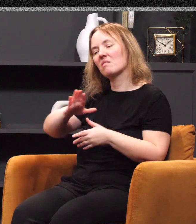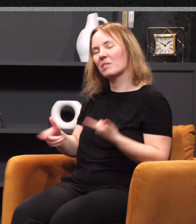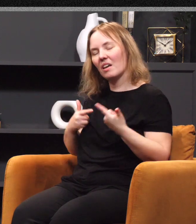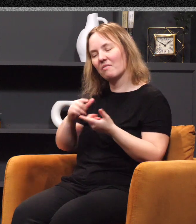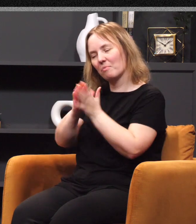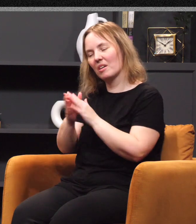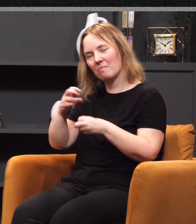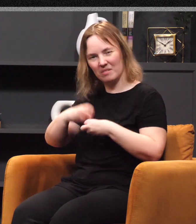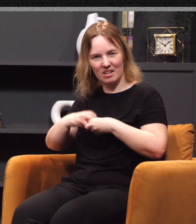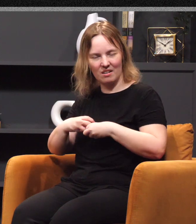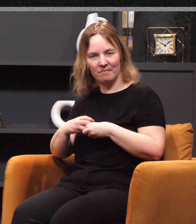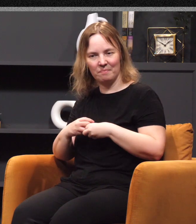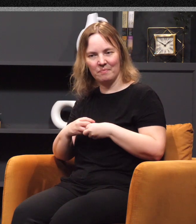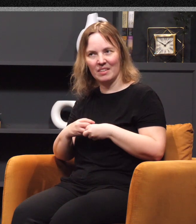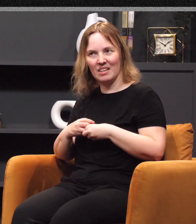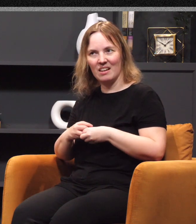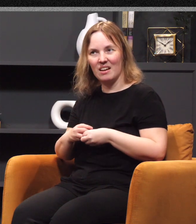times when things got difficult it because they were the result of her own decisions.